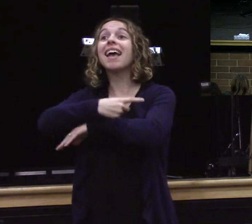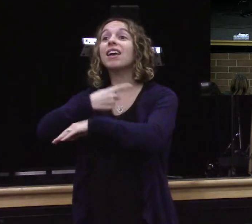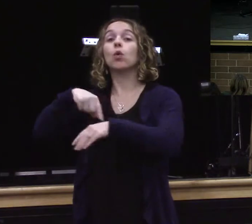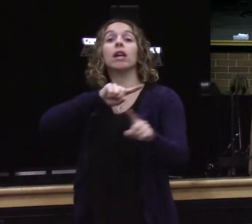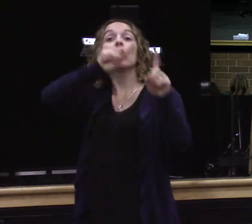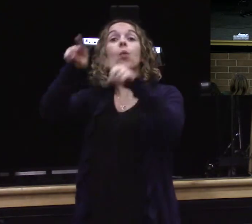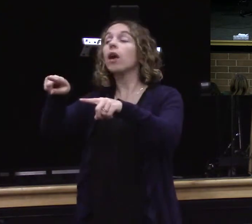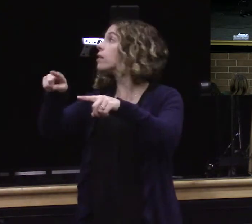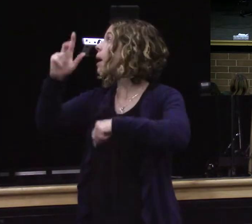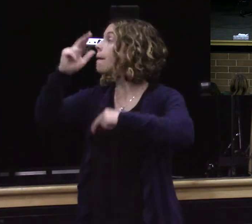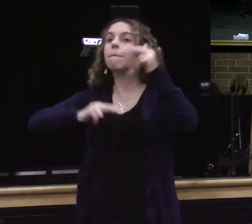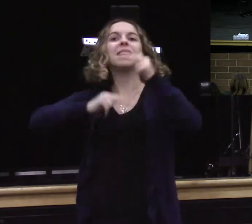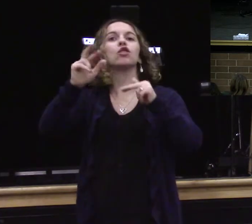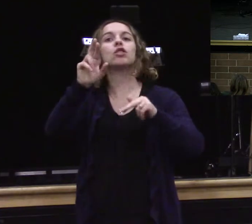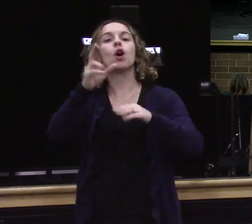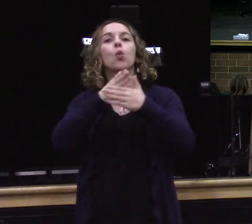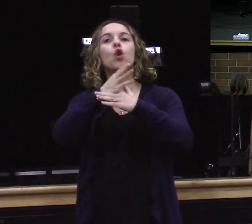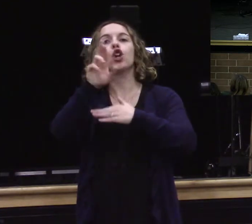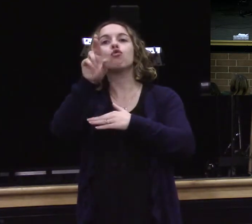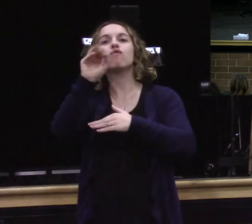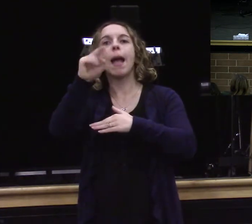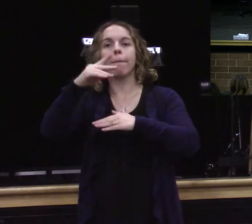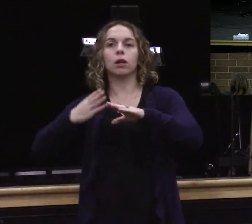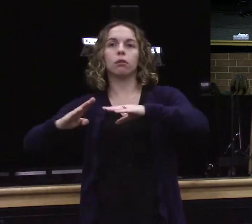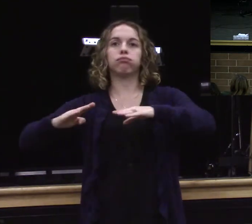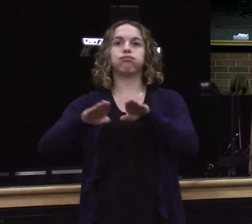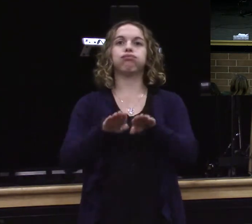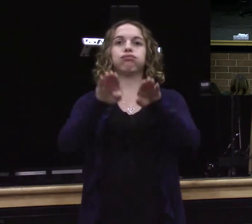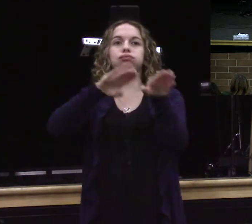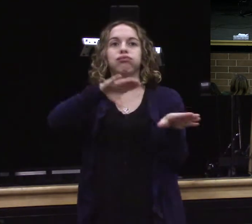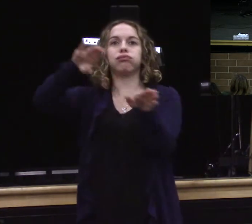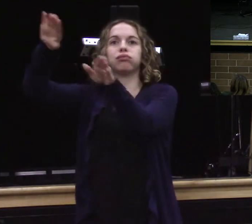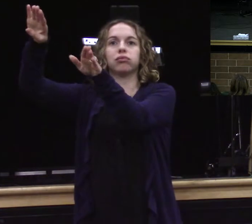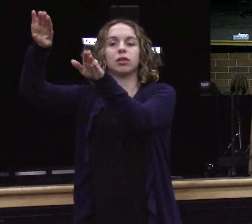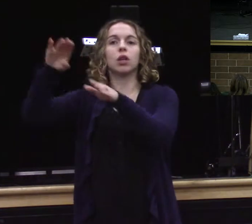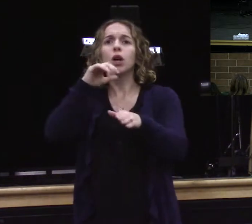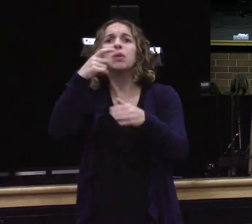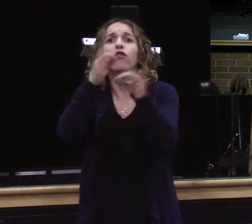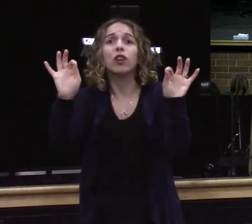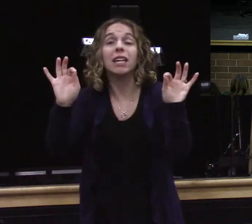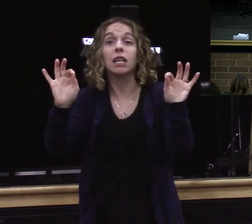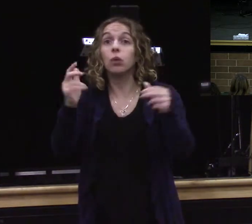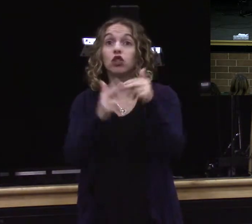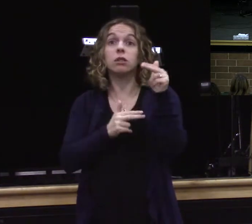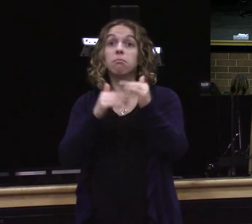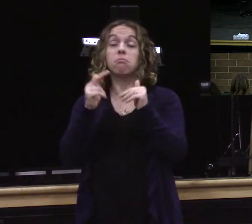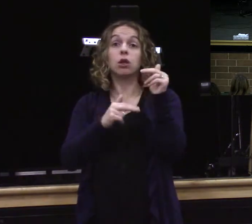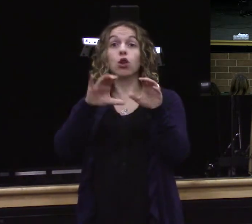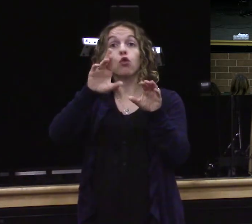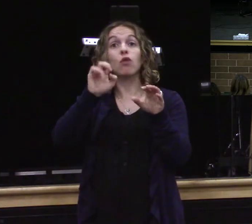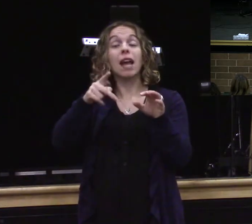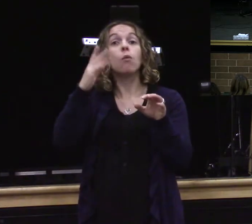went and they build a ramp for a family that didn't have a ramp okay we didn't charge anything they just built that